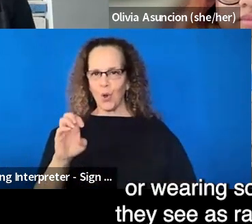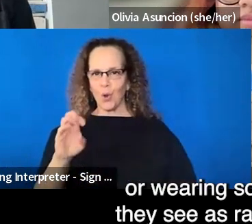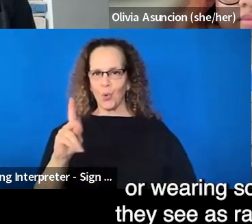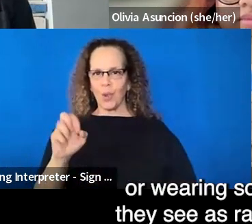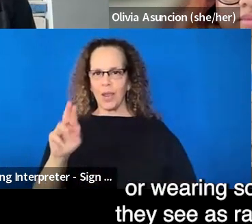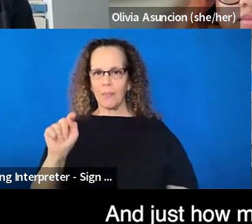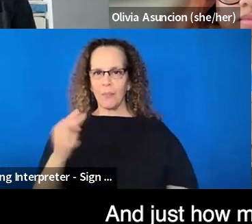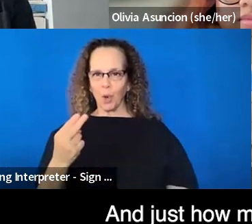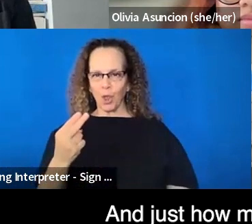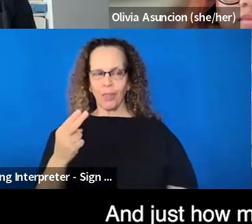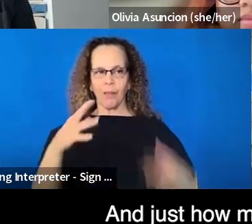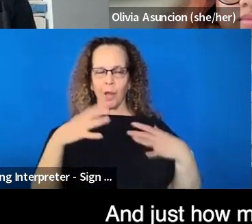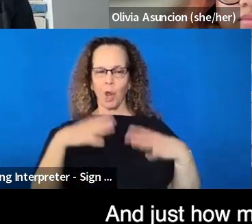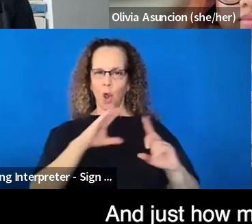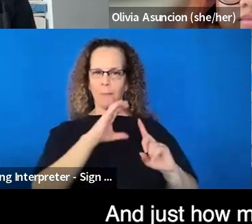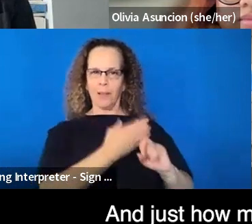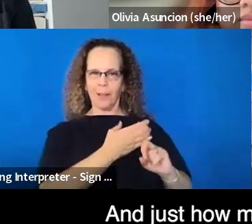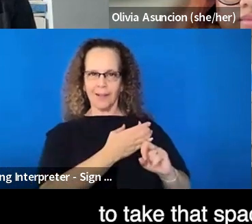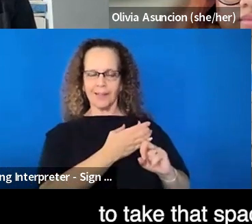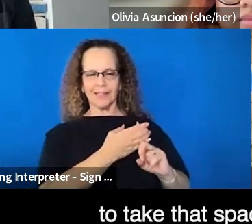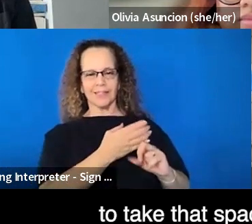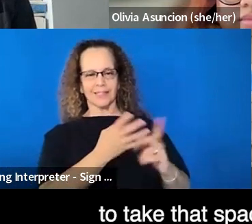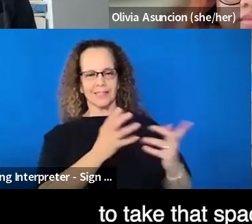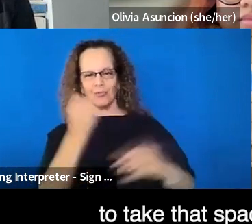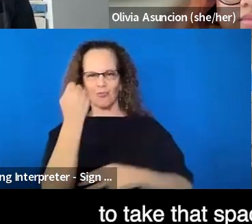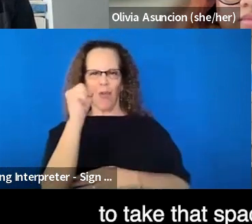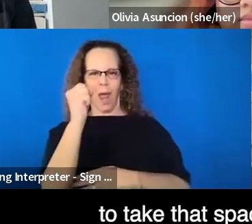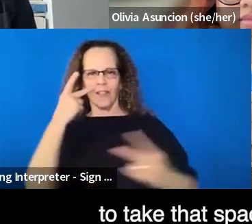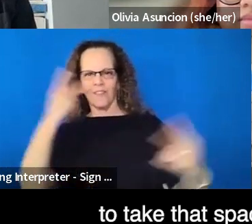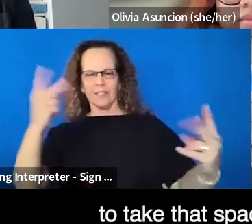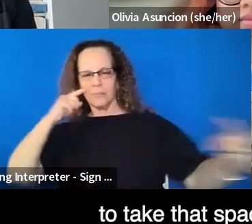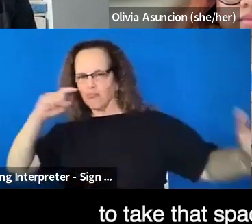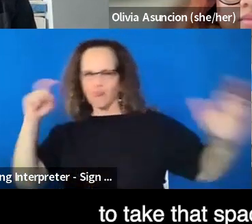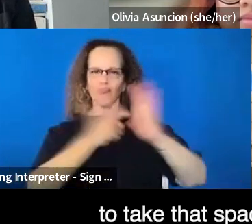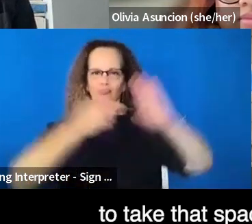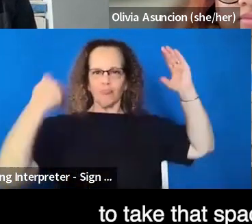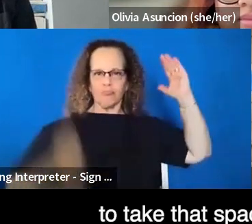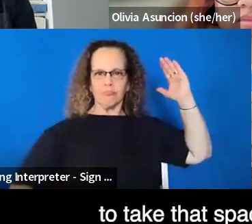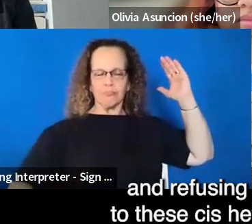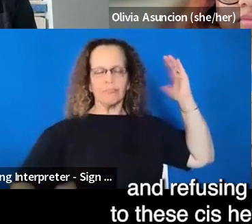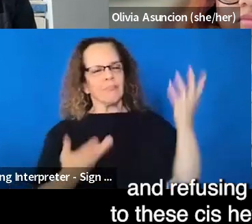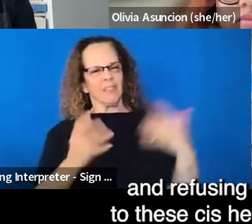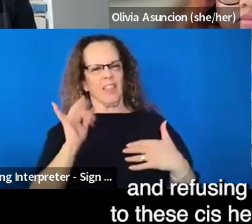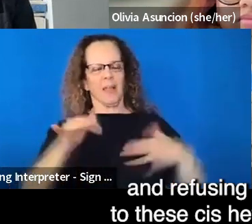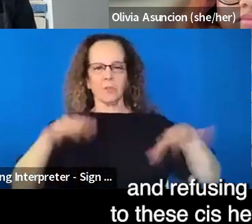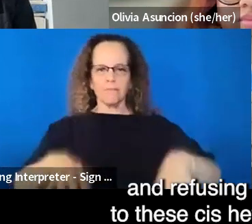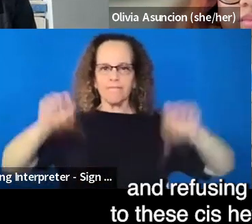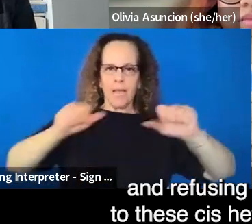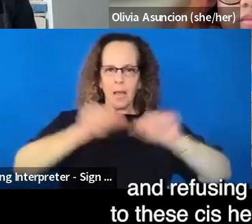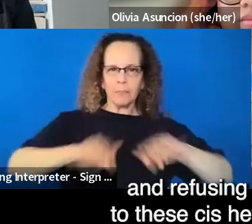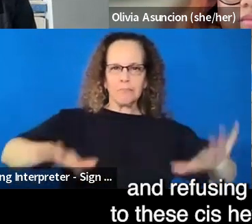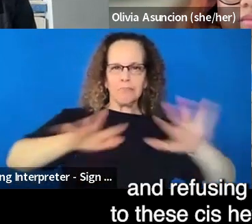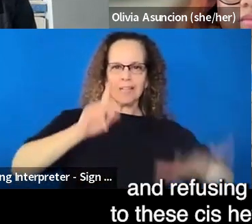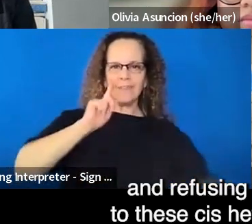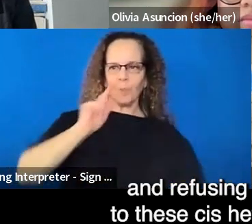visible. And just how much being able to take that space for ourselves and refusing to